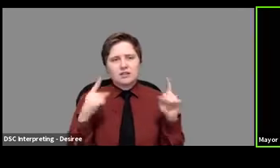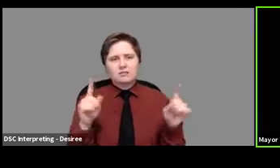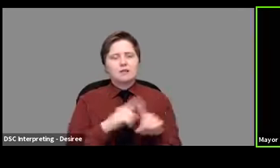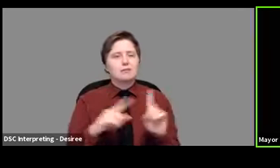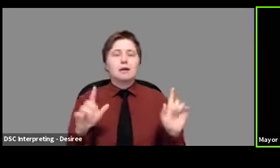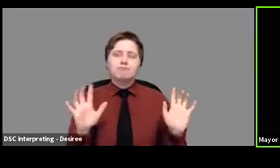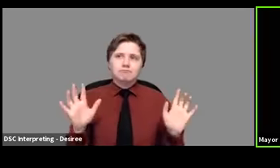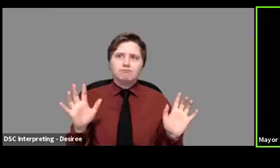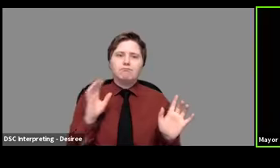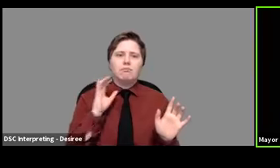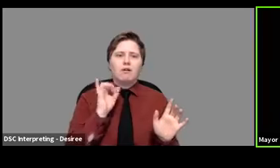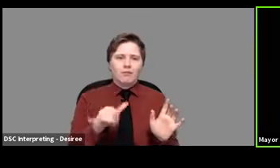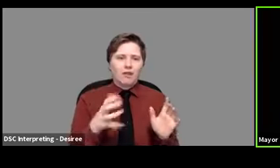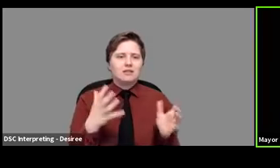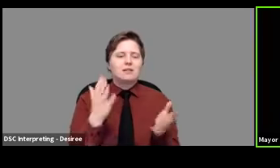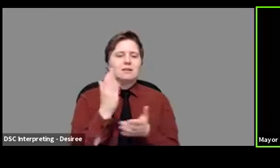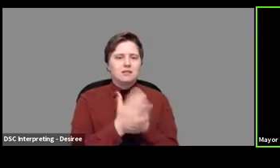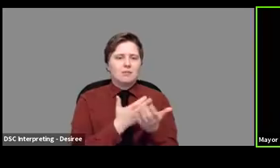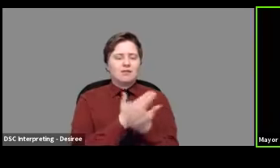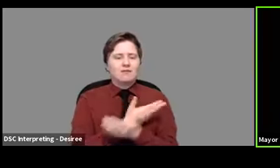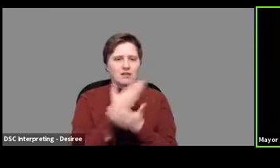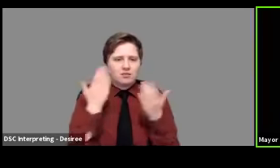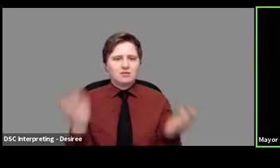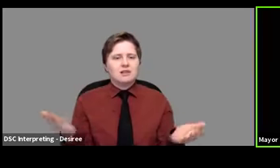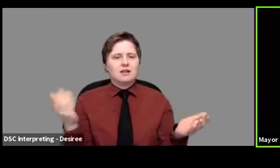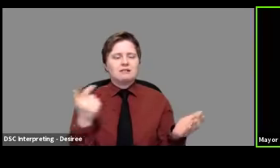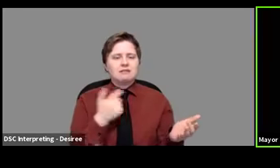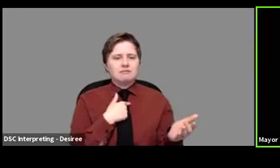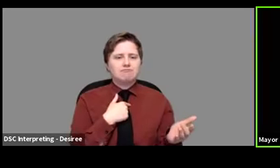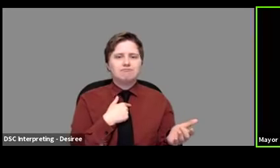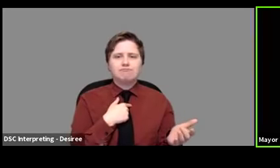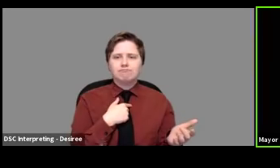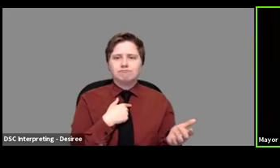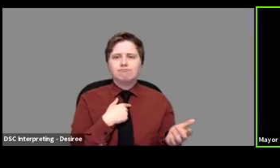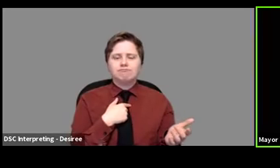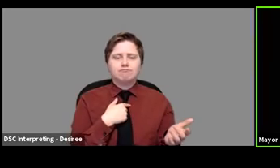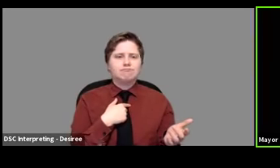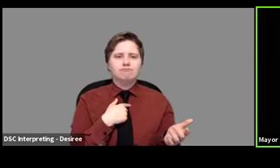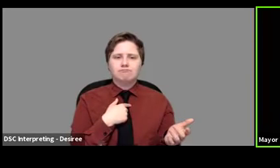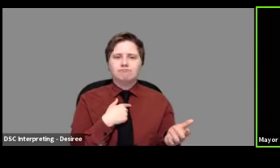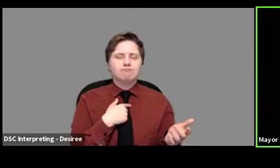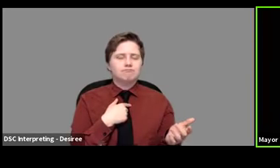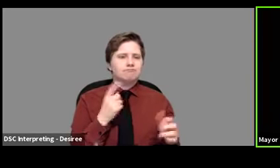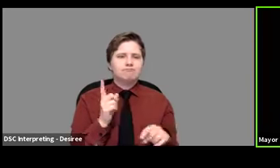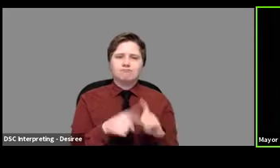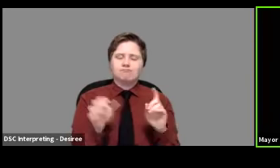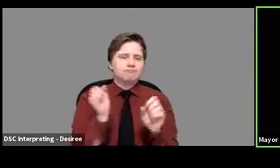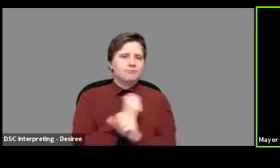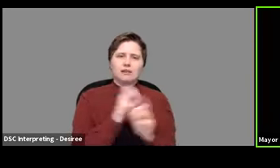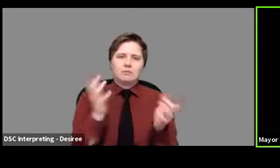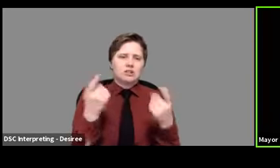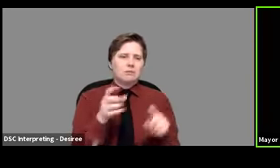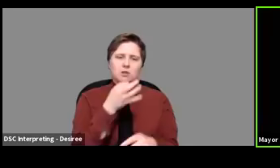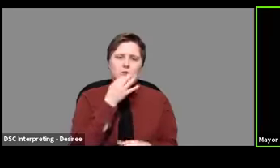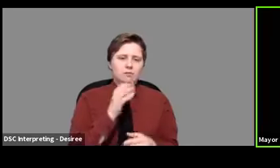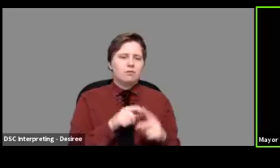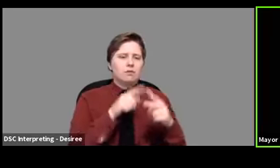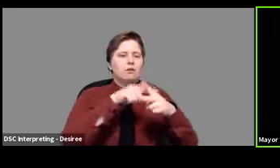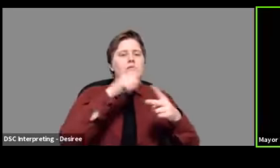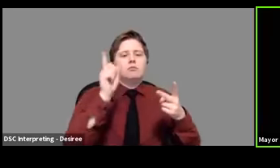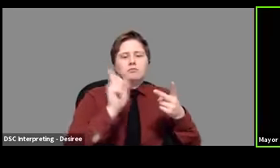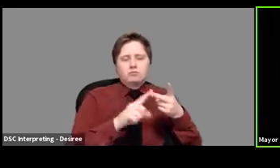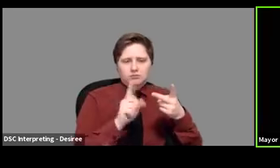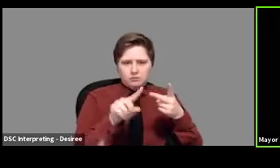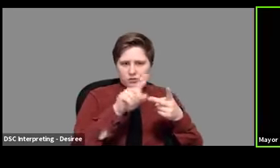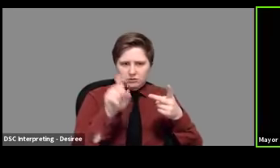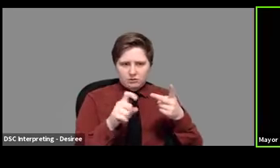that is among the things that I just can't imagine happening this year. On the second